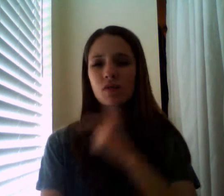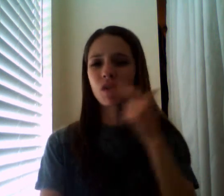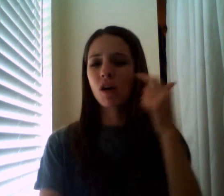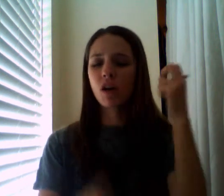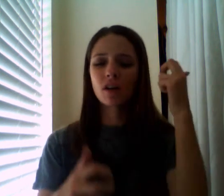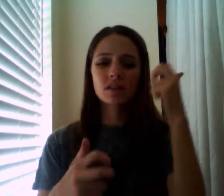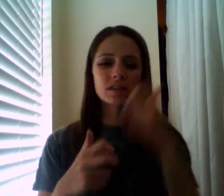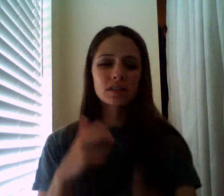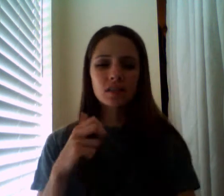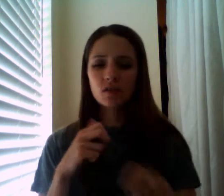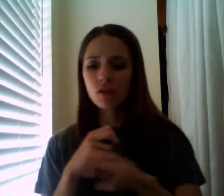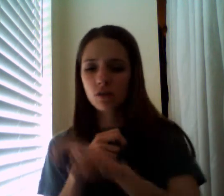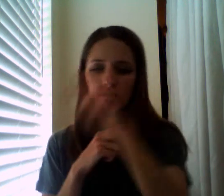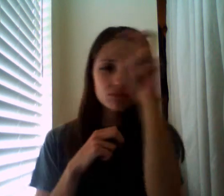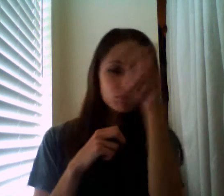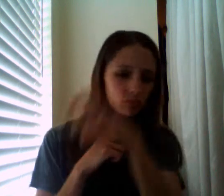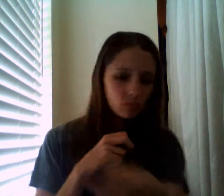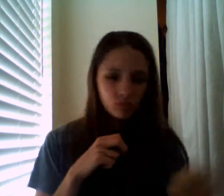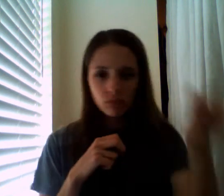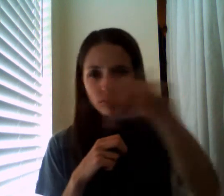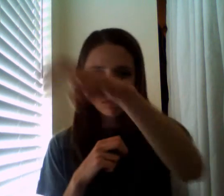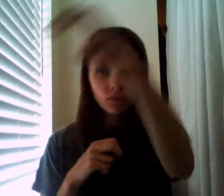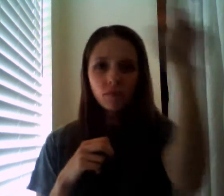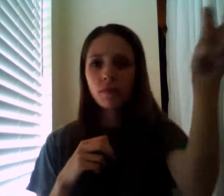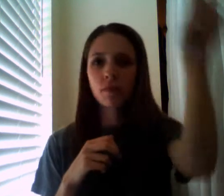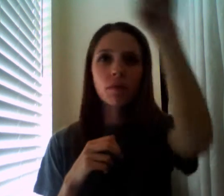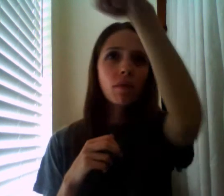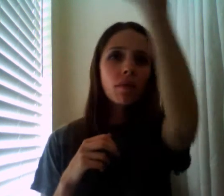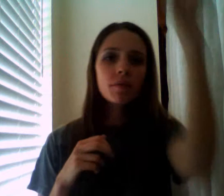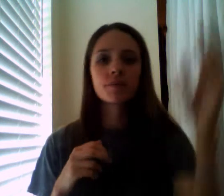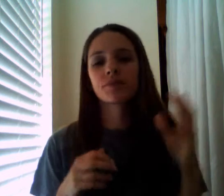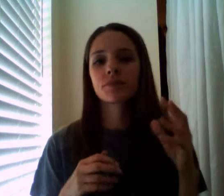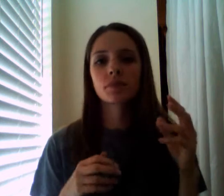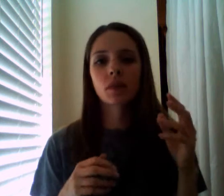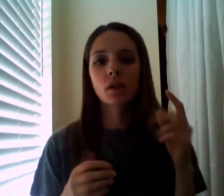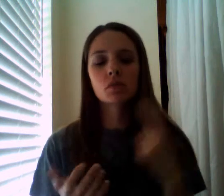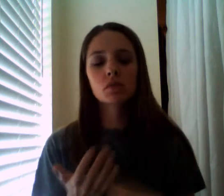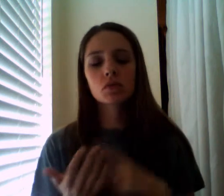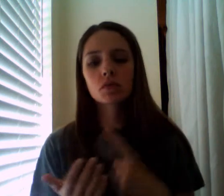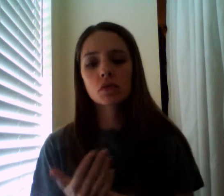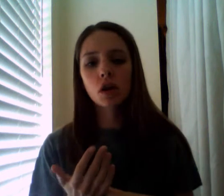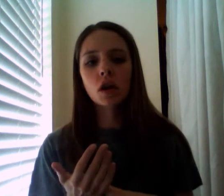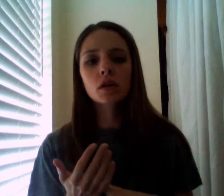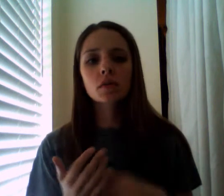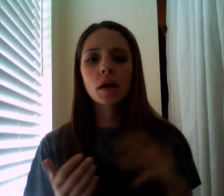March 1776 no 75 76